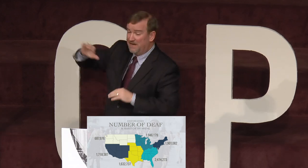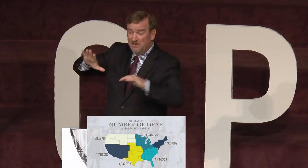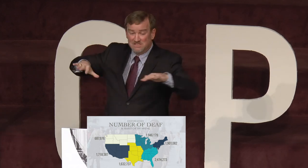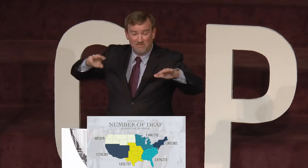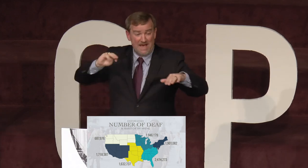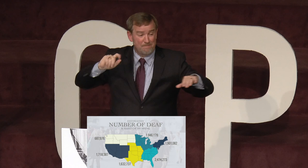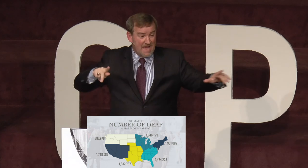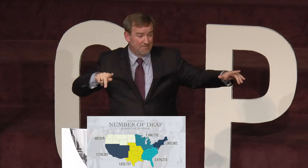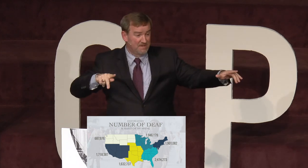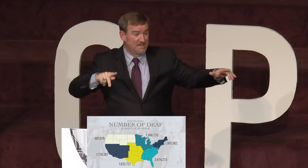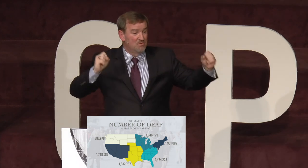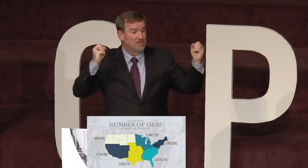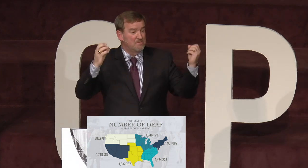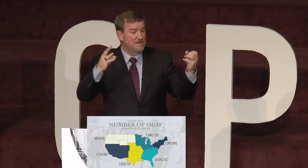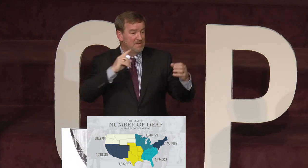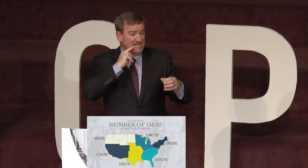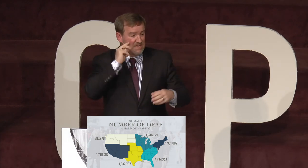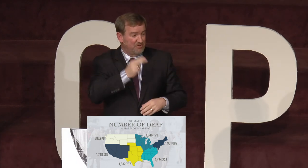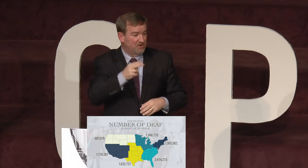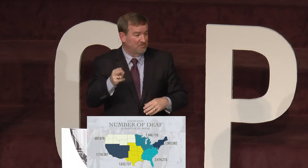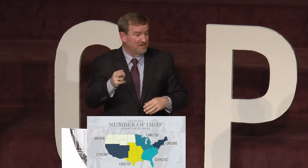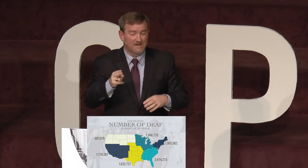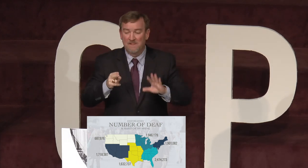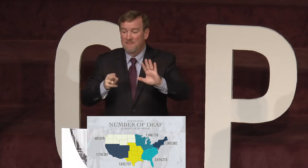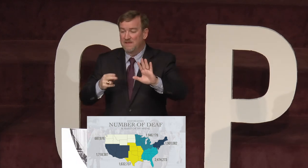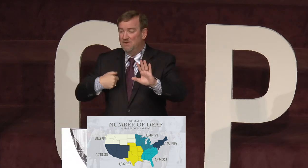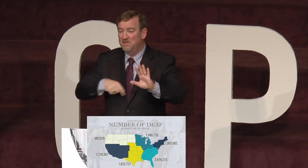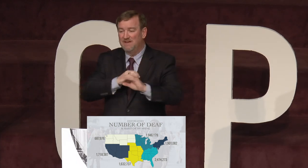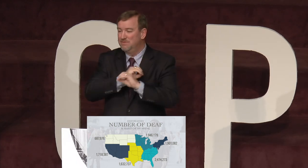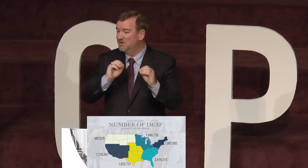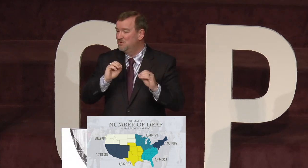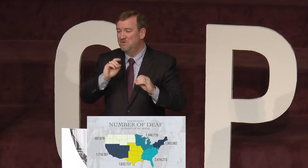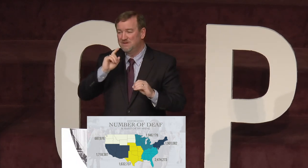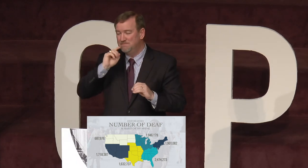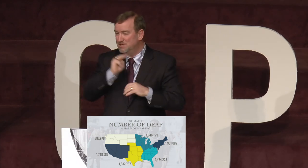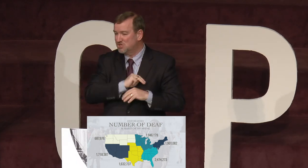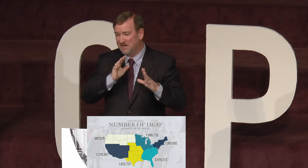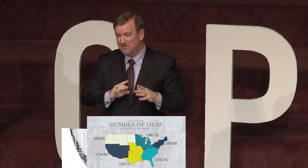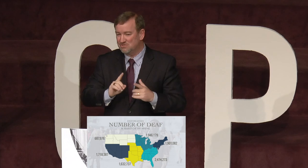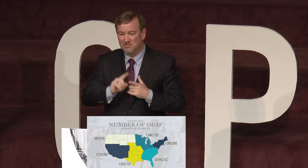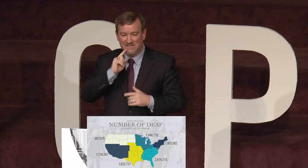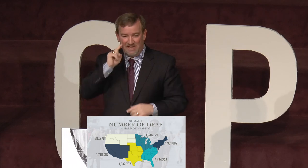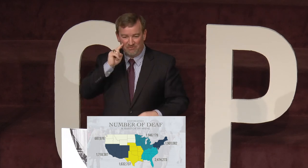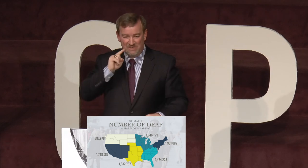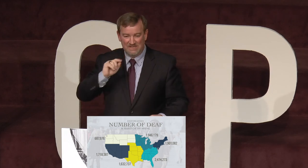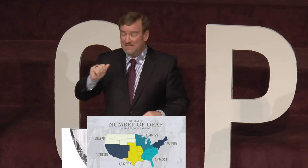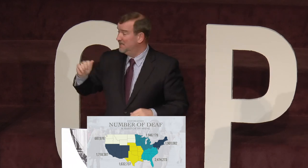areas of that map where there are many, many deaf and hard of hearing. And we have no missionaries to the deaf in